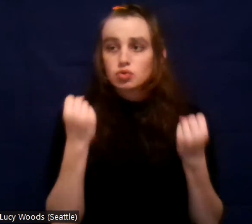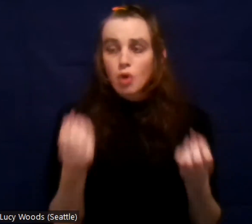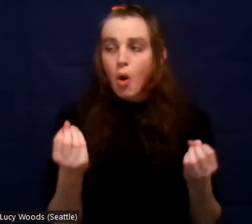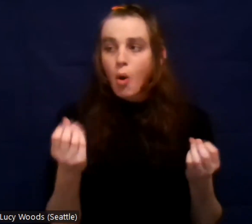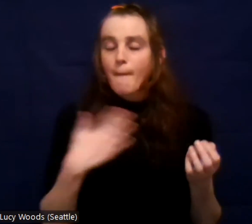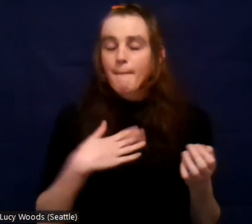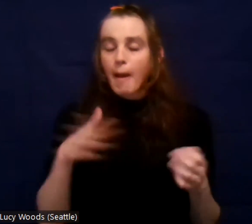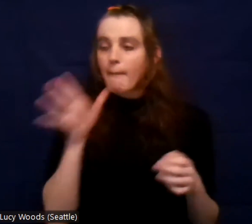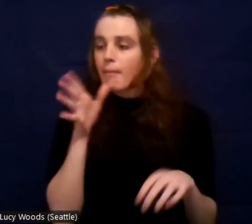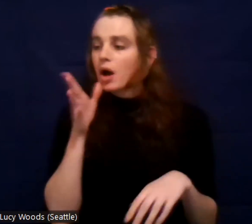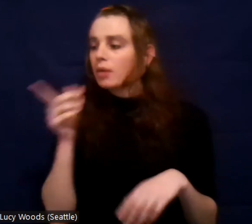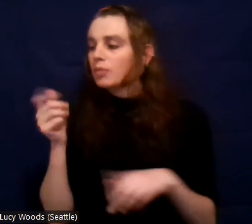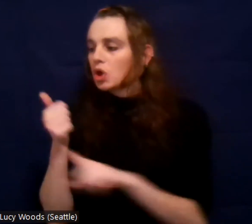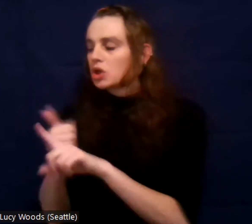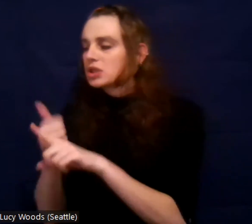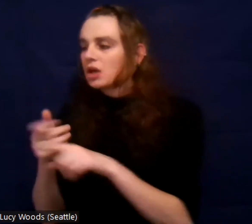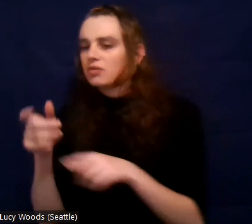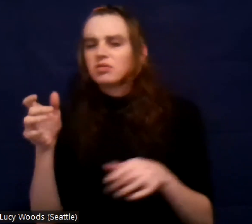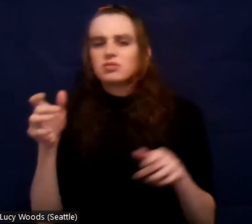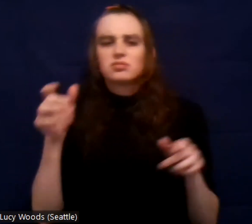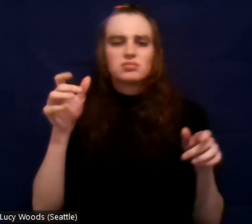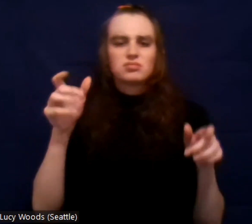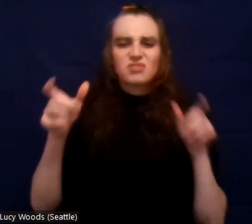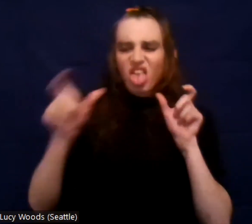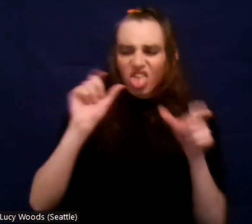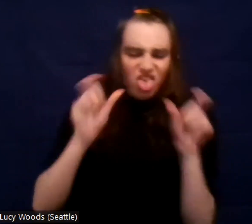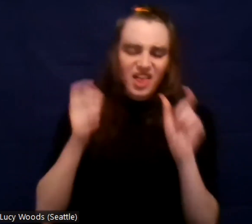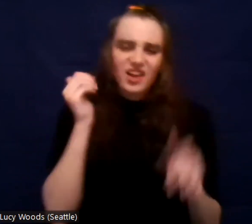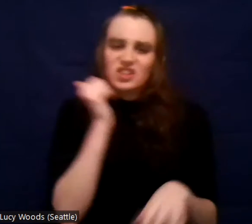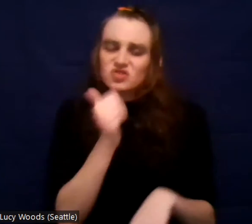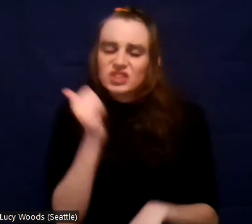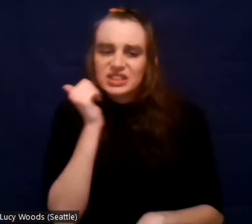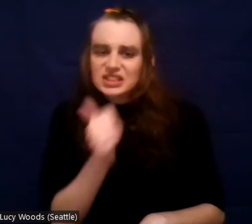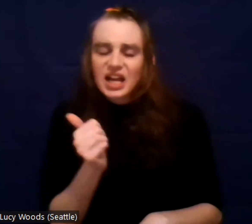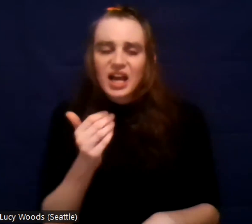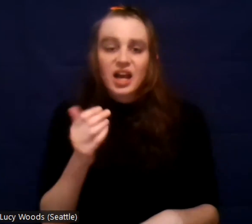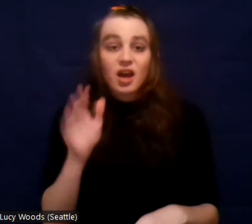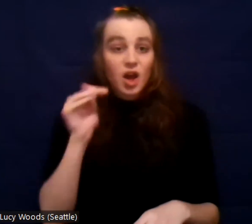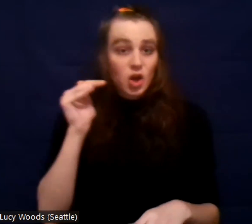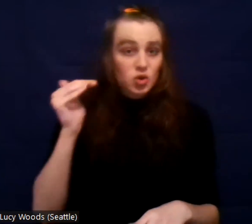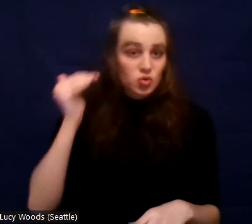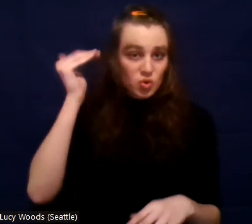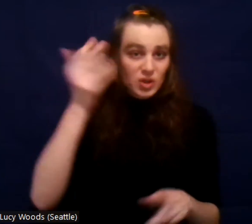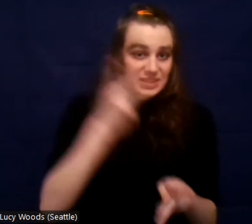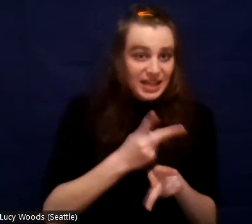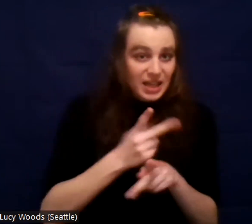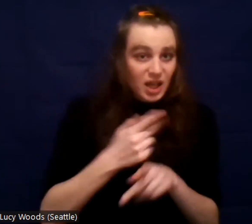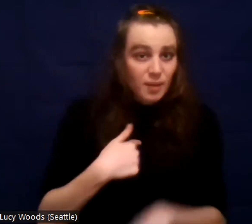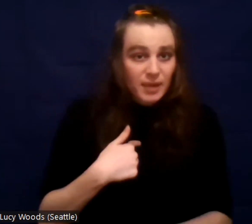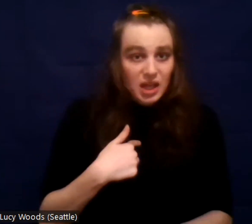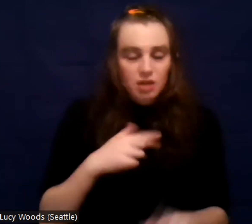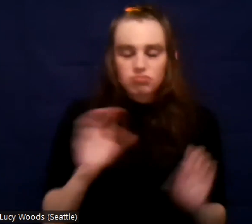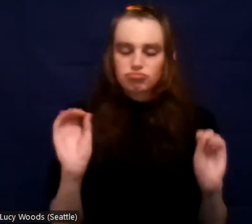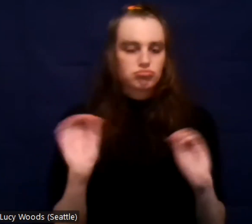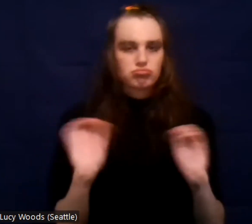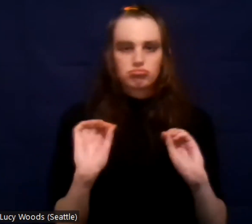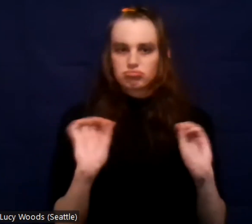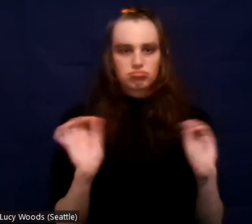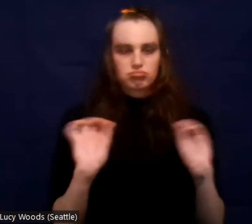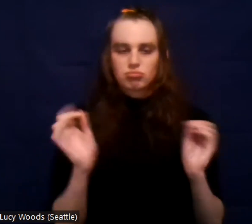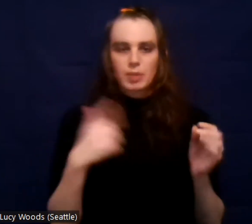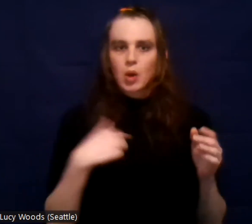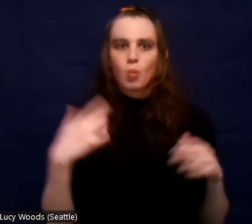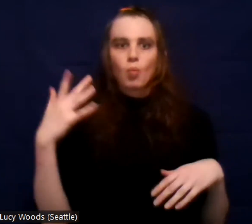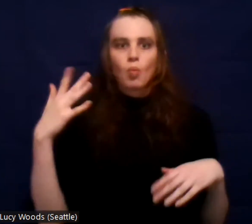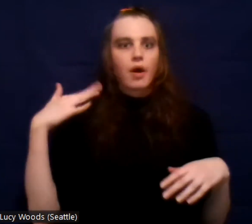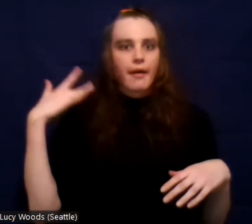day. Uh, and I basically just was a wild kid, uh, living, uh, a lifestyle